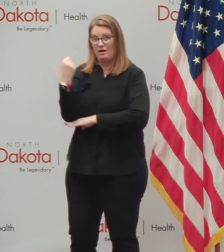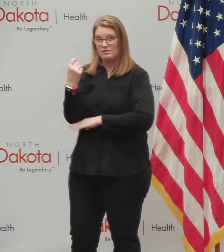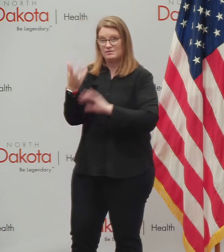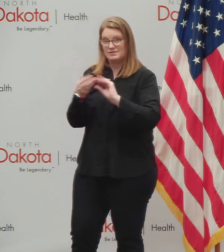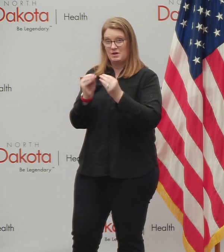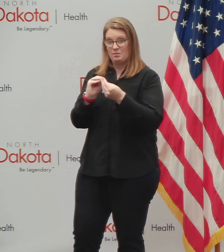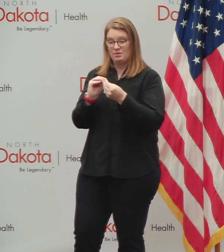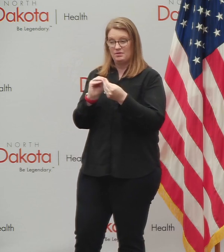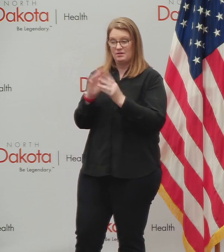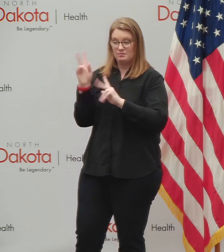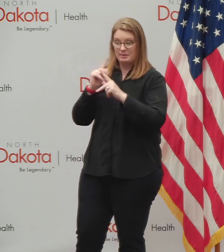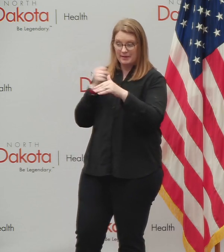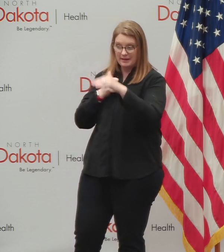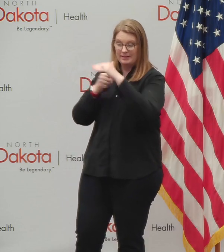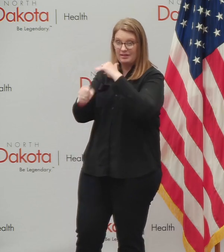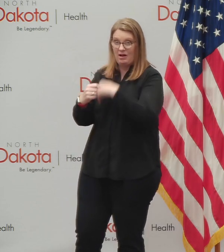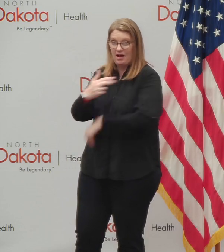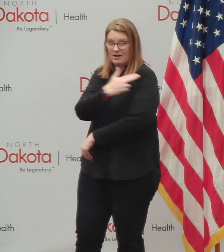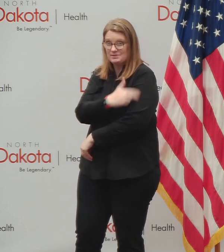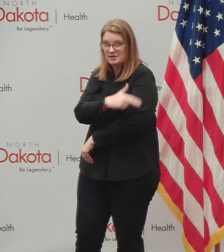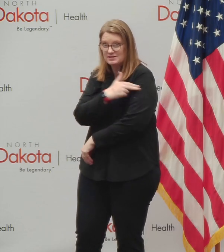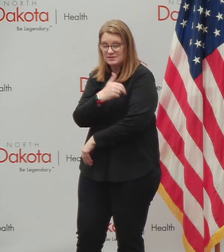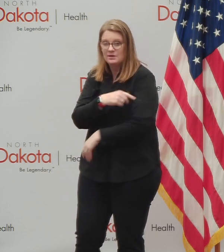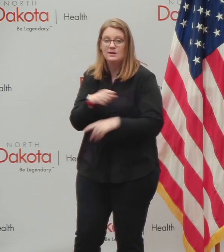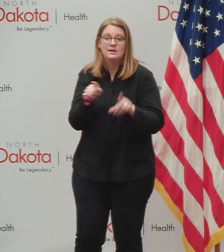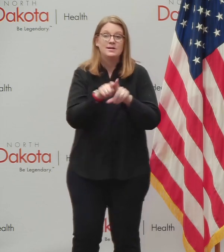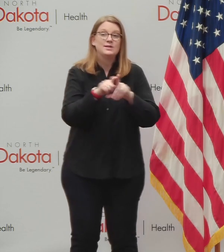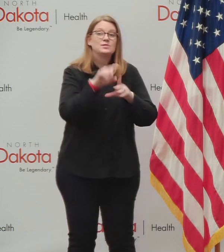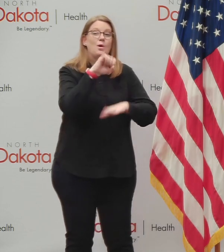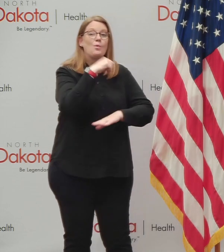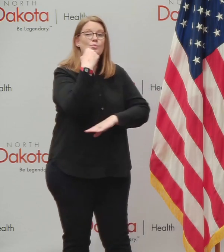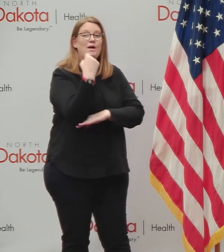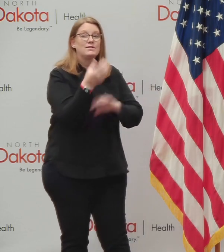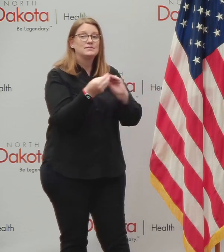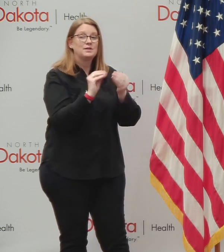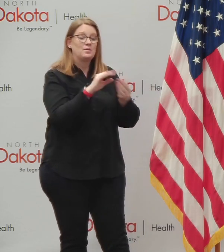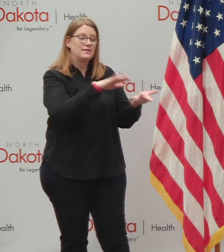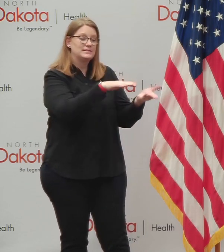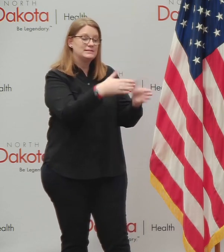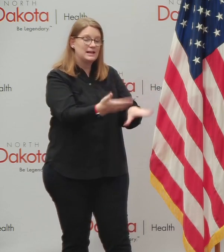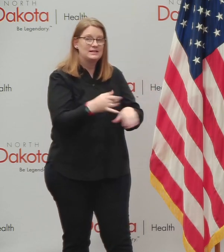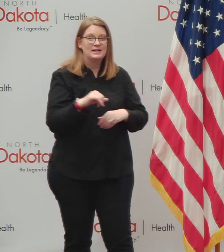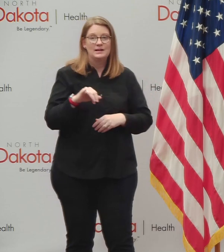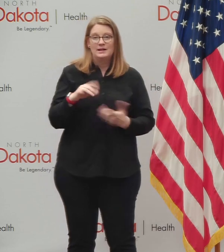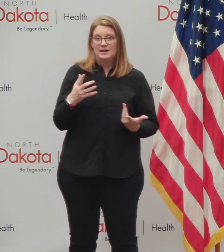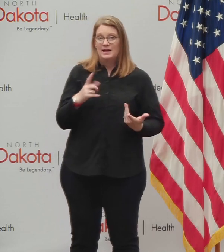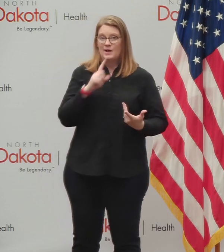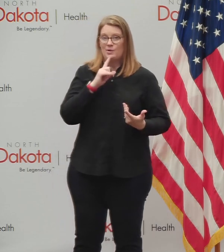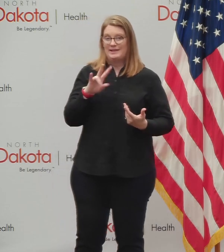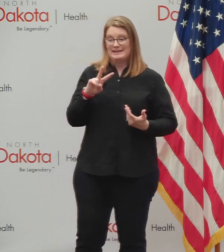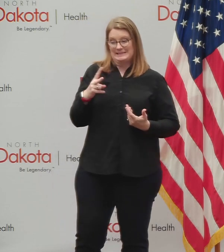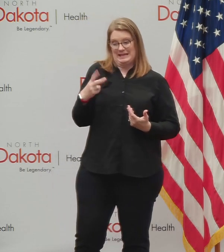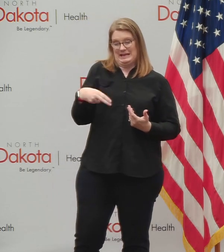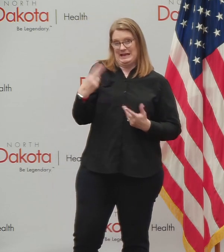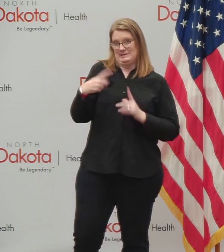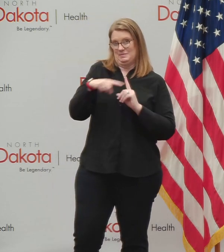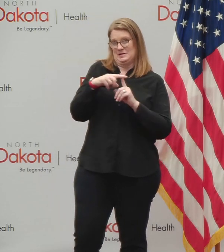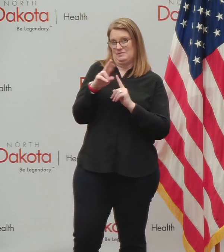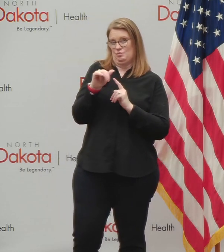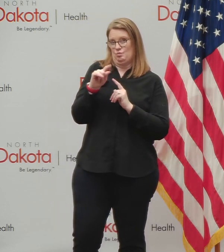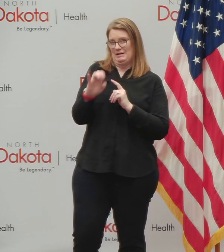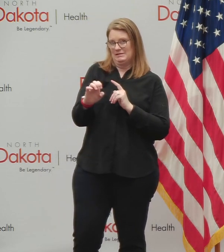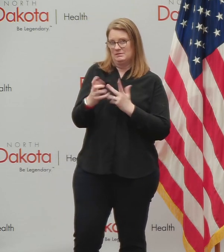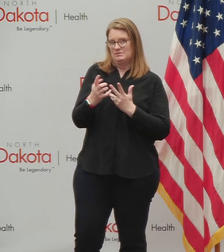hospitalizations, and a record number of deaths, and our second highest positivity rate. And we'll cover all that in more